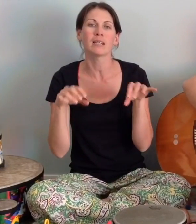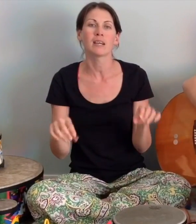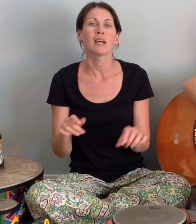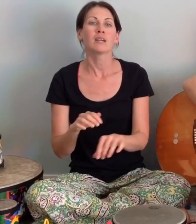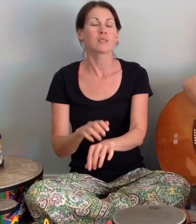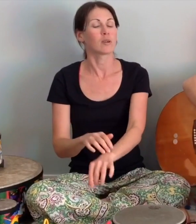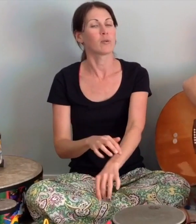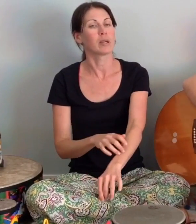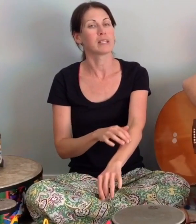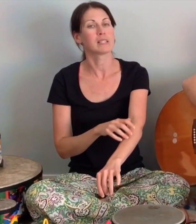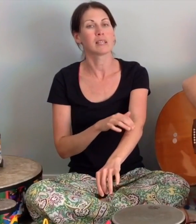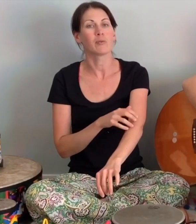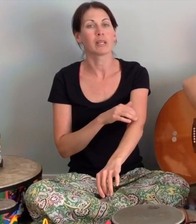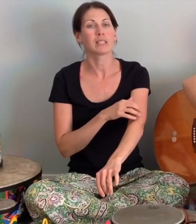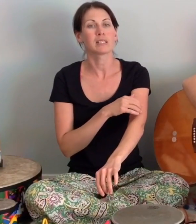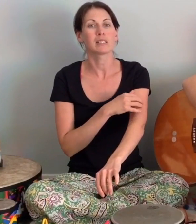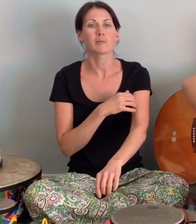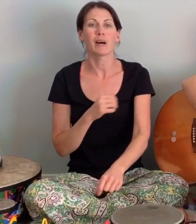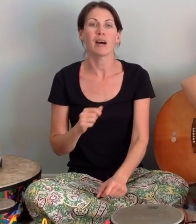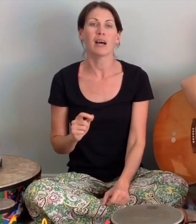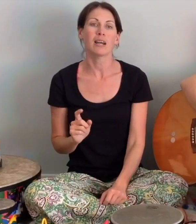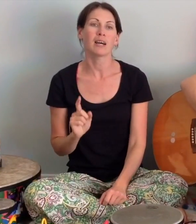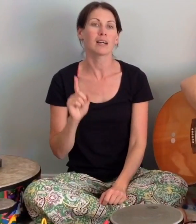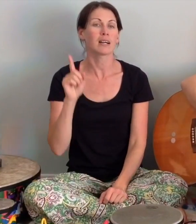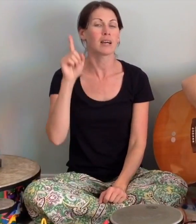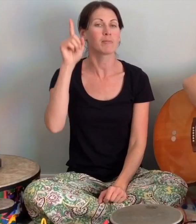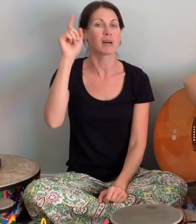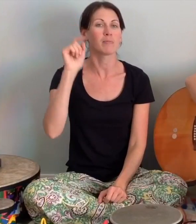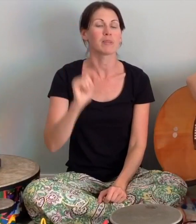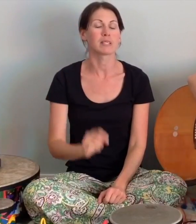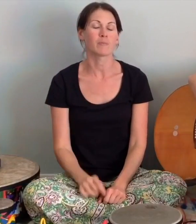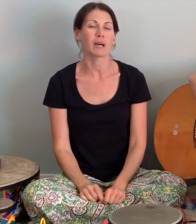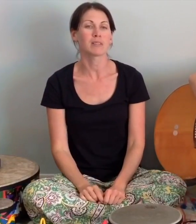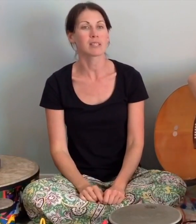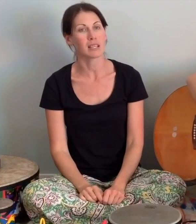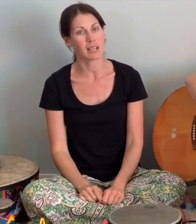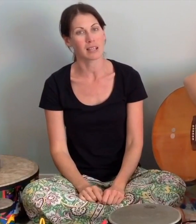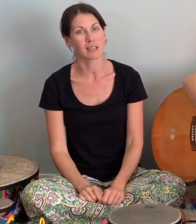So Incy Wimcy Spider climbed up the spout again